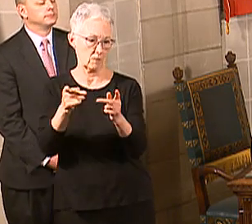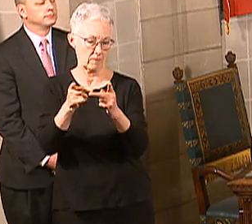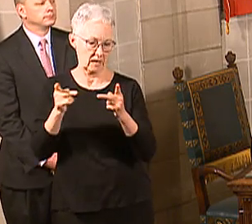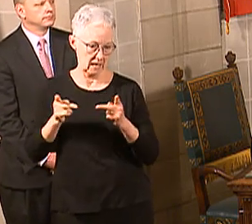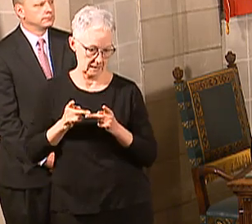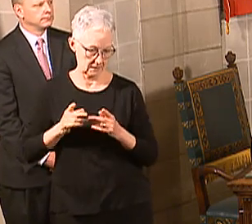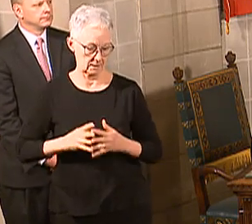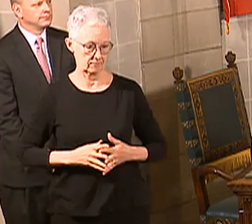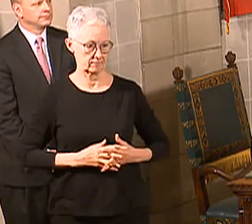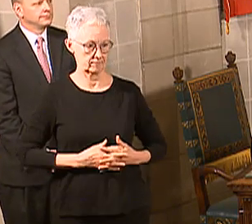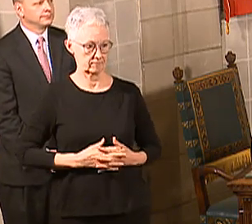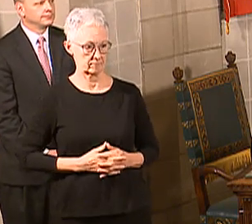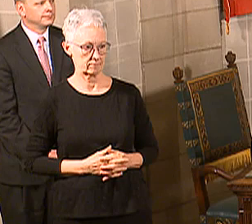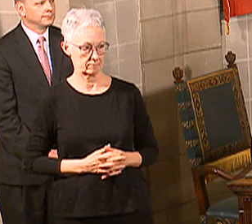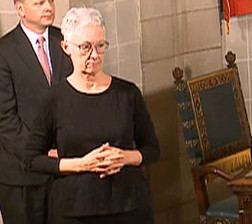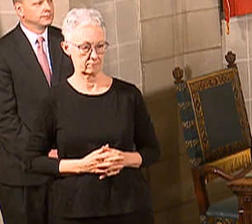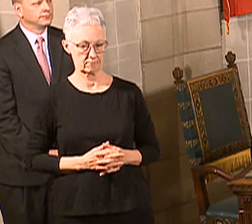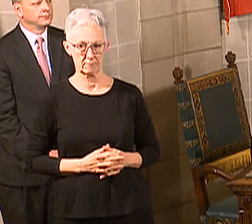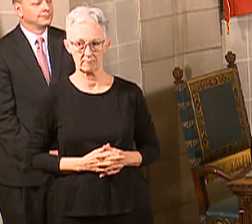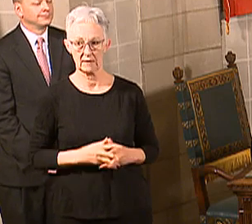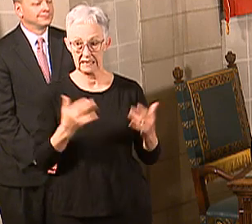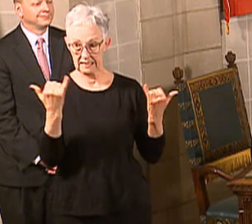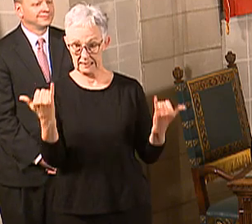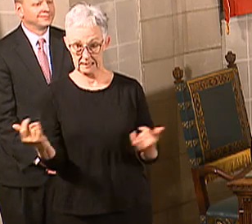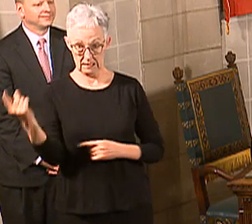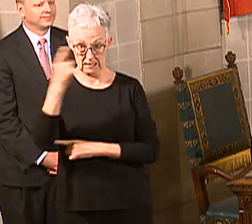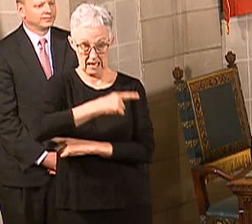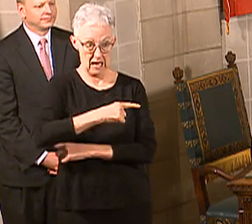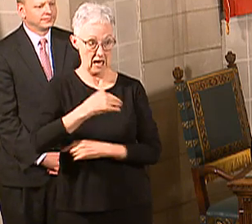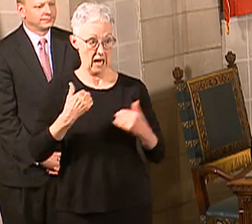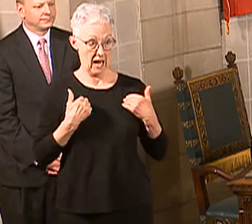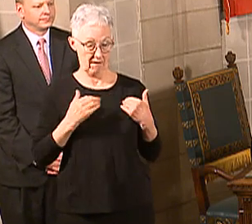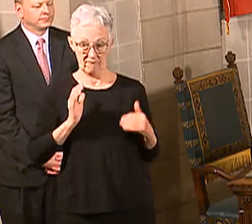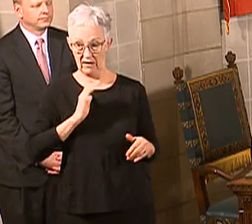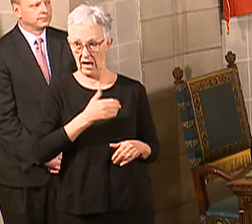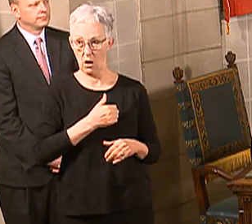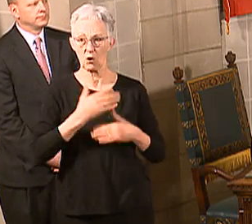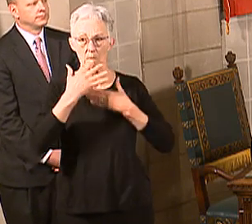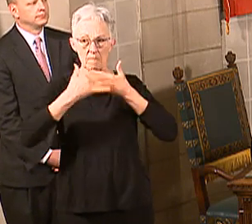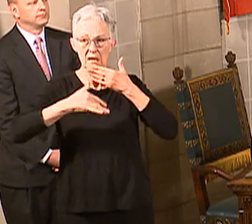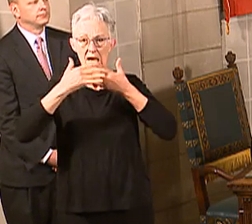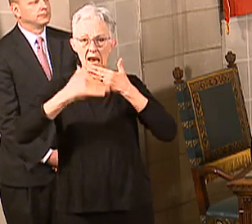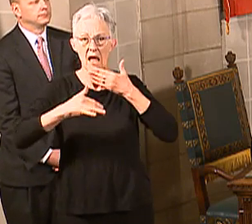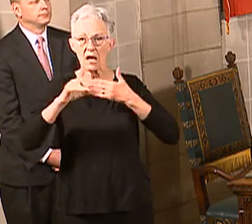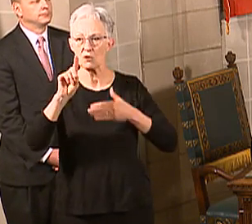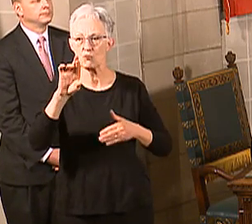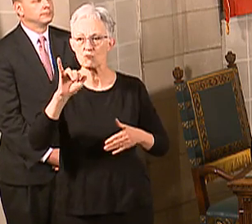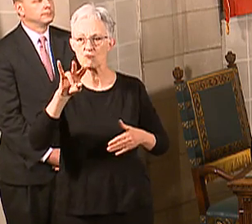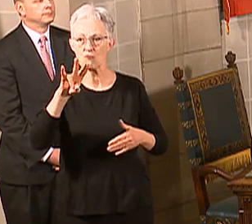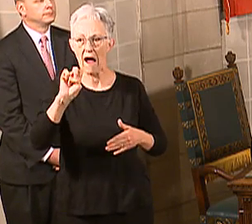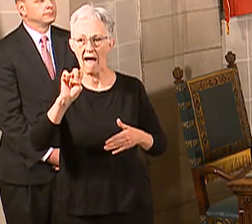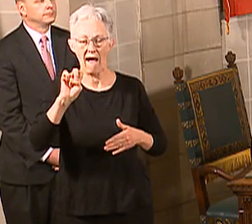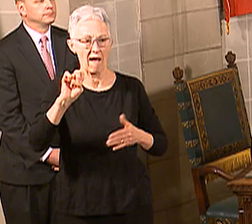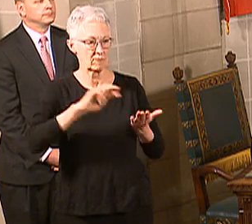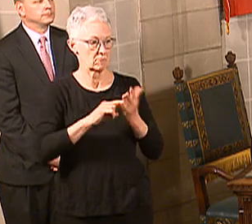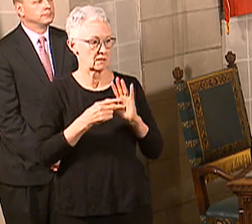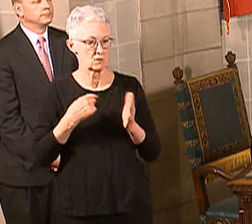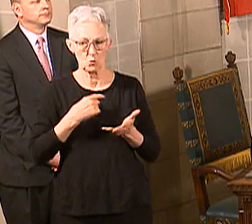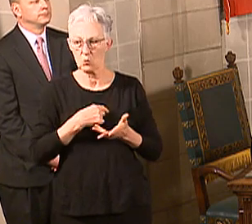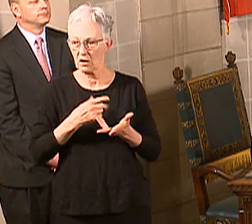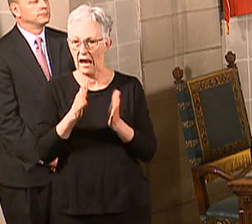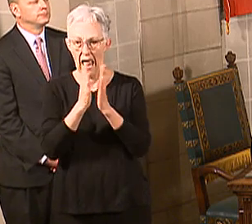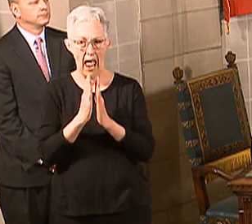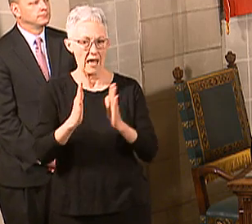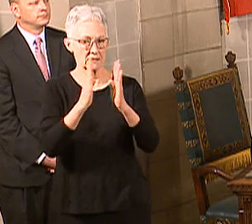Today is also the day that we are doing our blood drive at the state of Nebraska. I want to thank all the Nebraskans who stepped up after last week's press